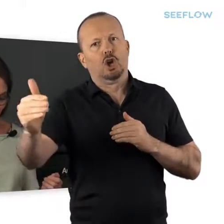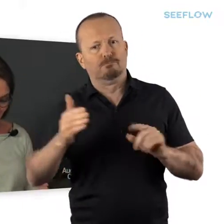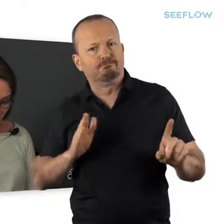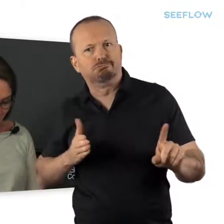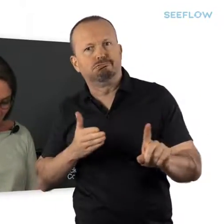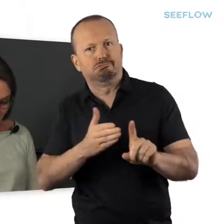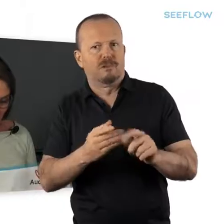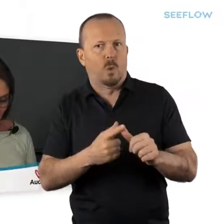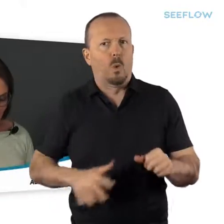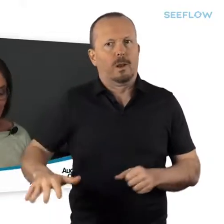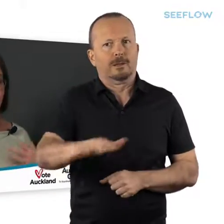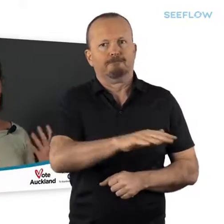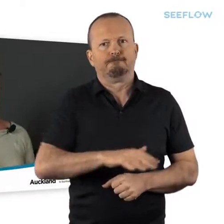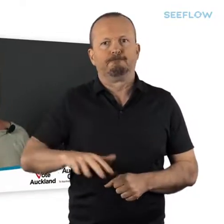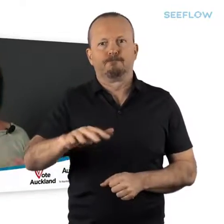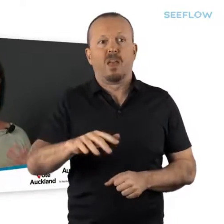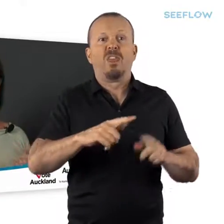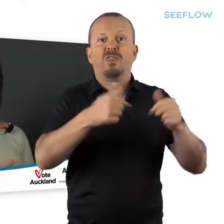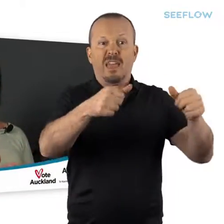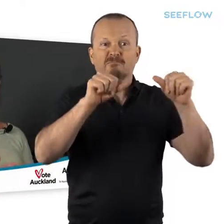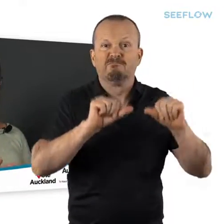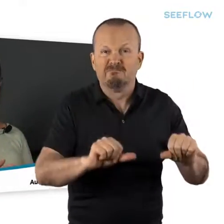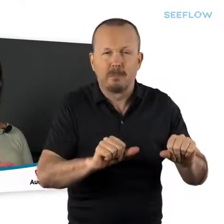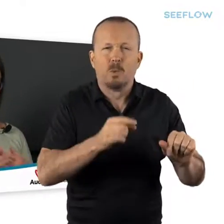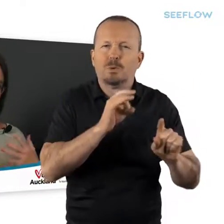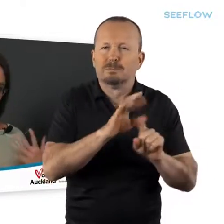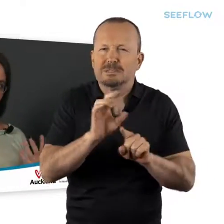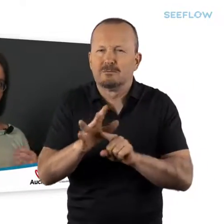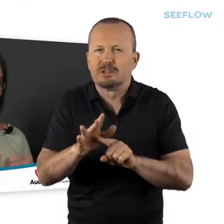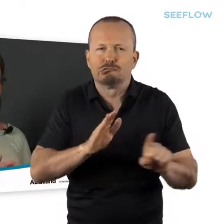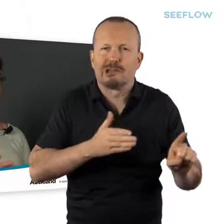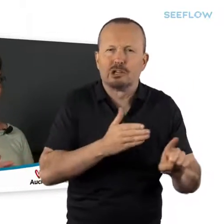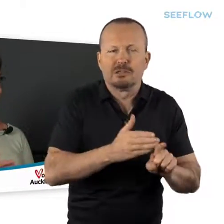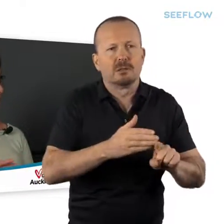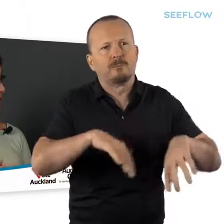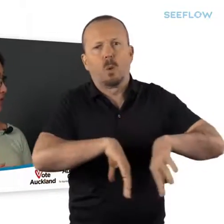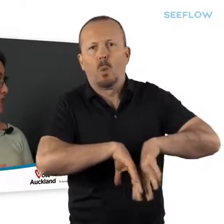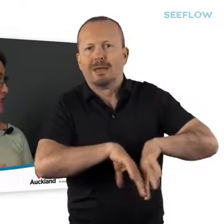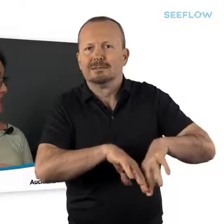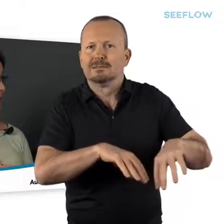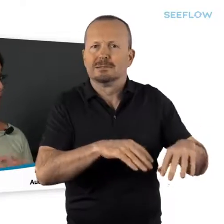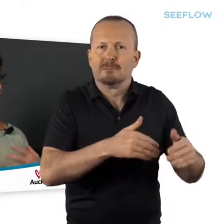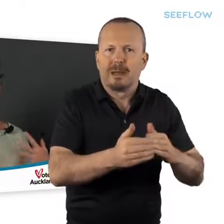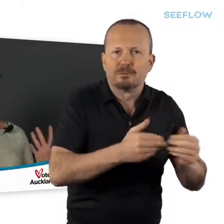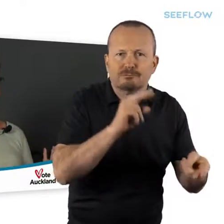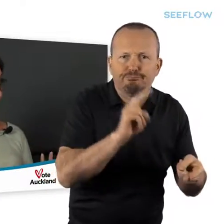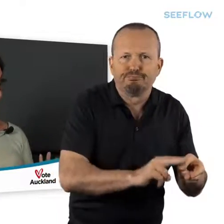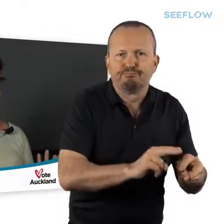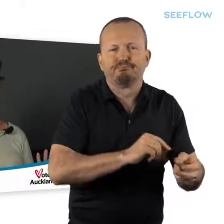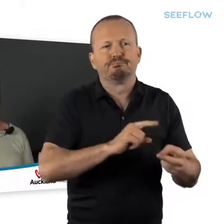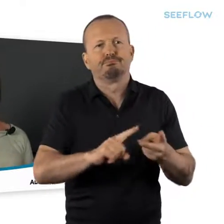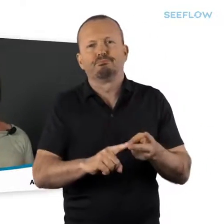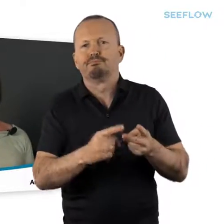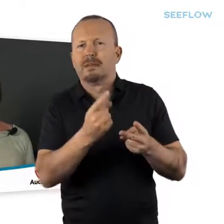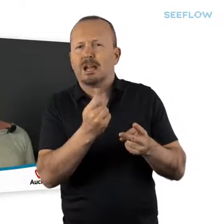city. And then they also decide on strategies, so like the waste minimization strategy is an example, or the economic